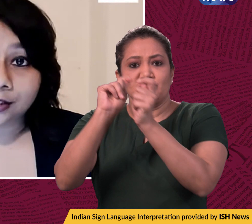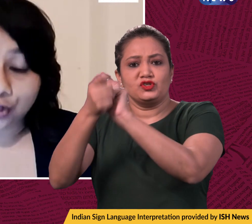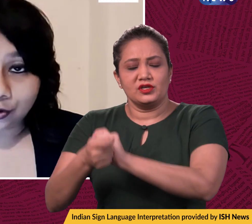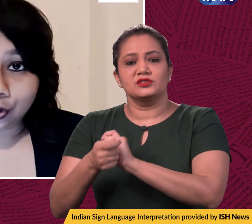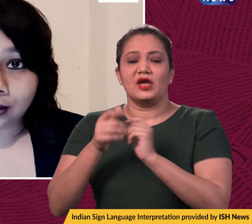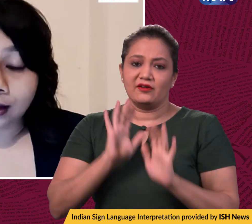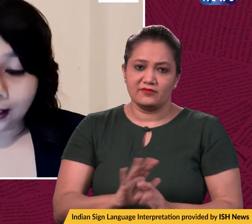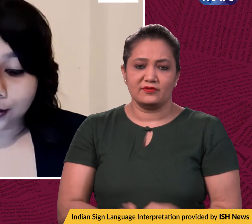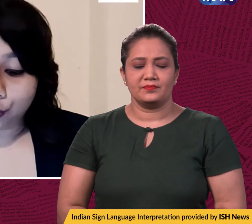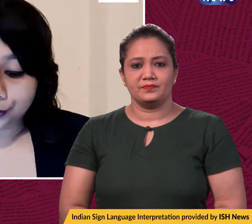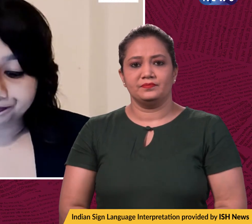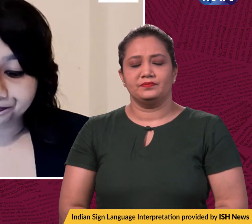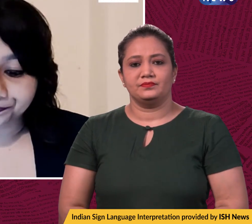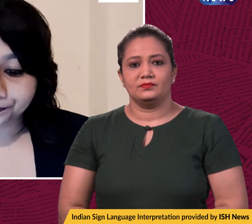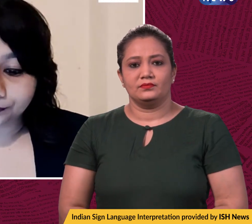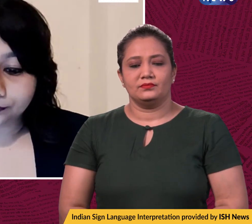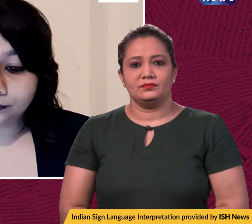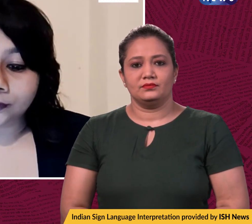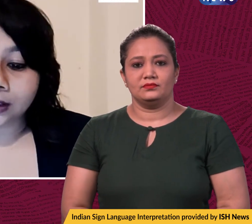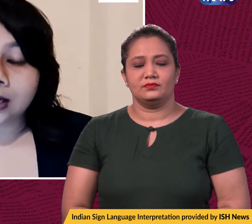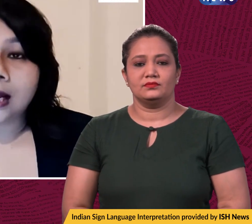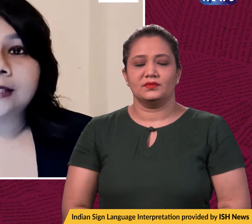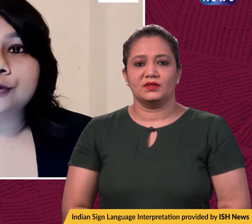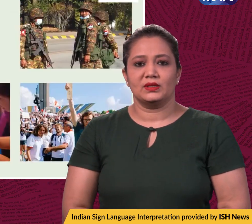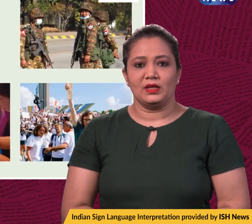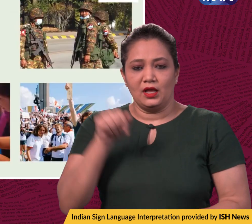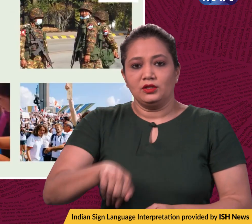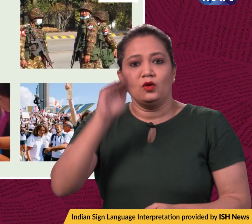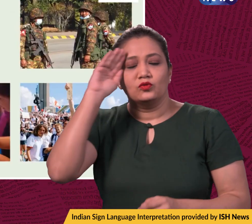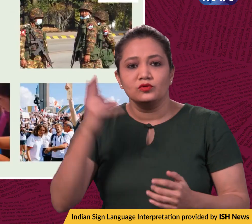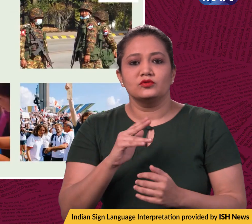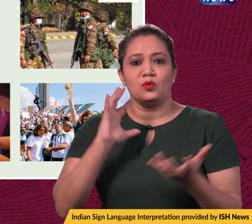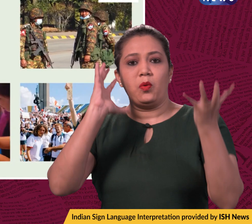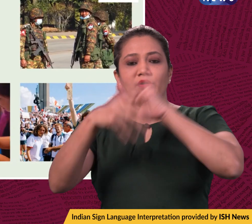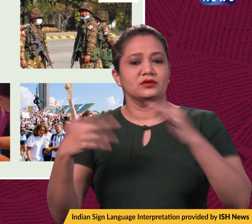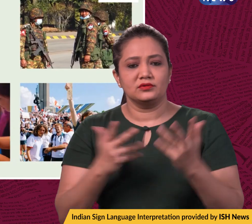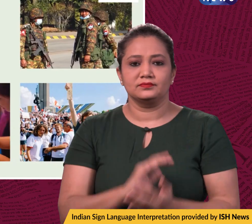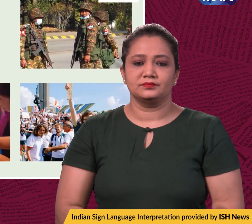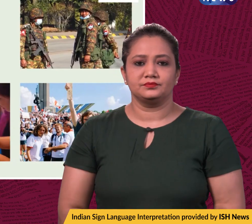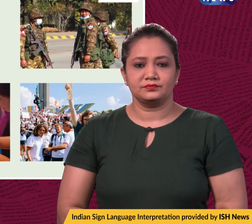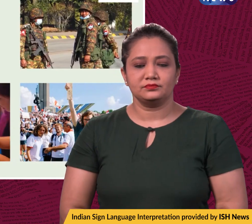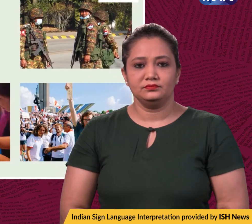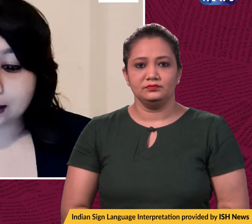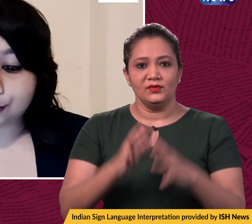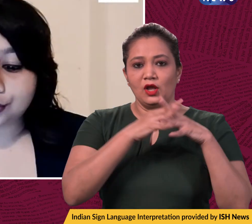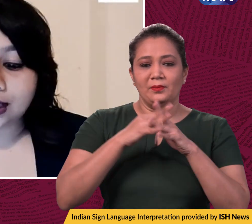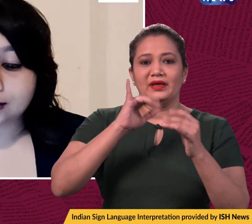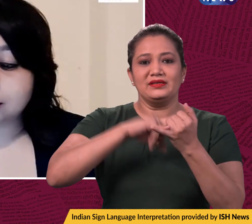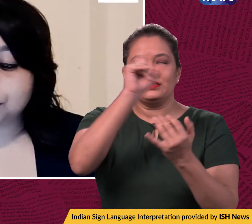changing, quote. And news coming in from across the world right now, US State Secretary Antony